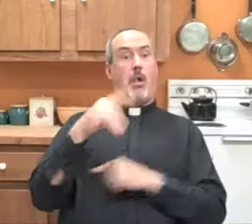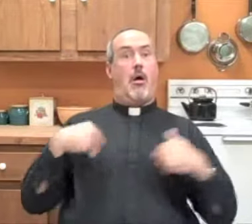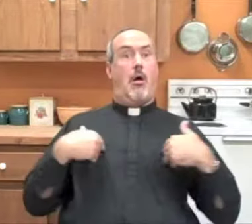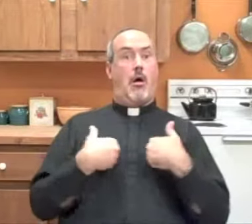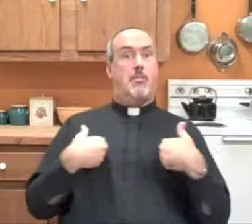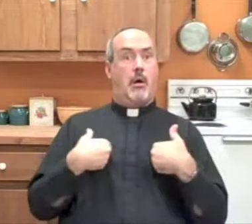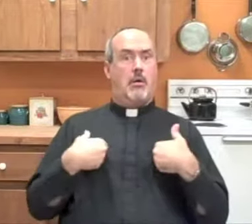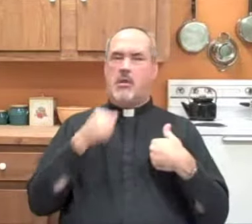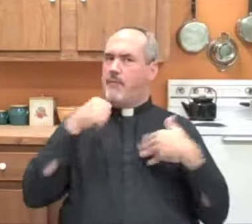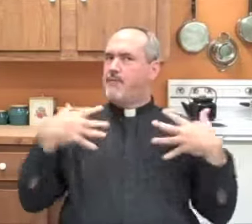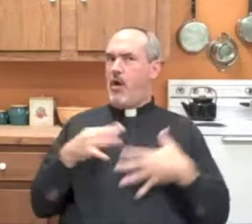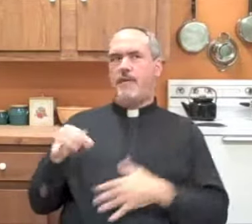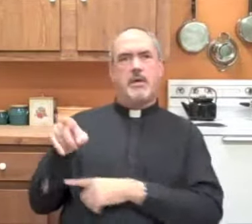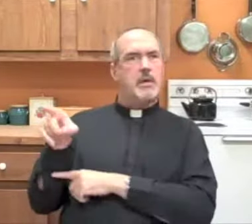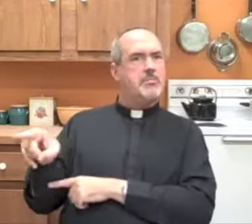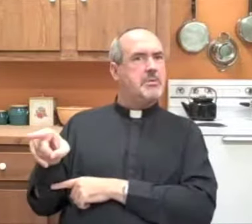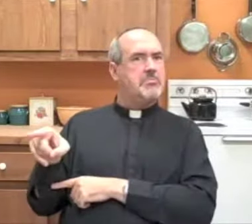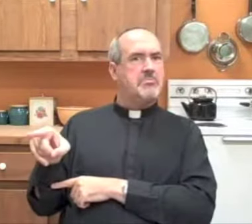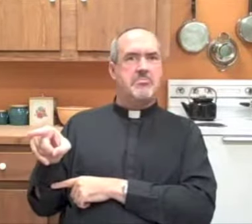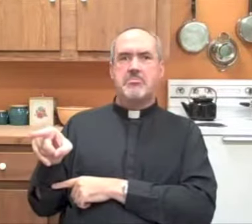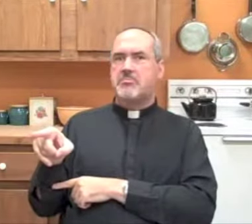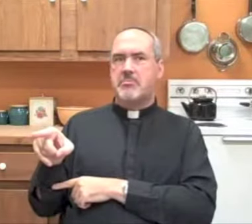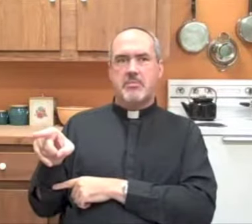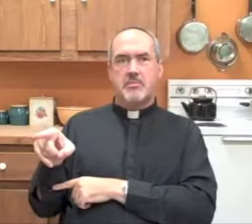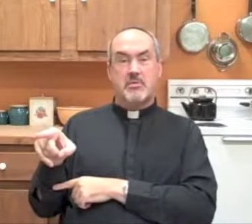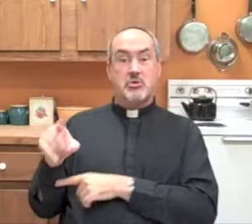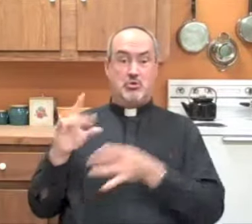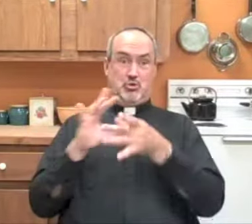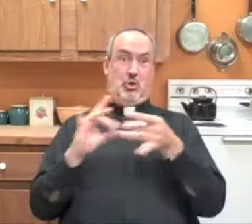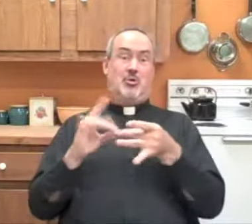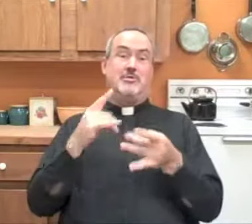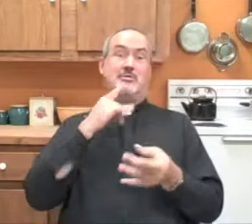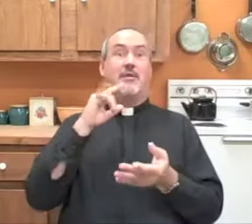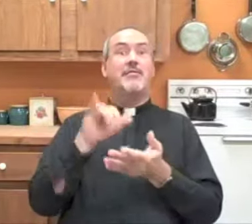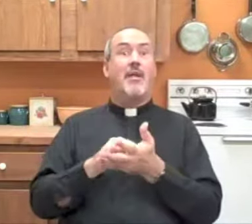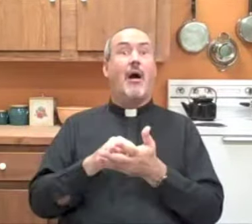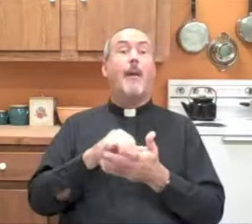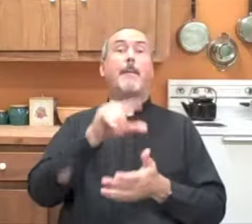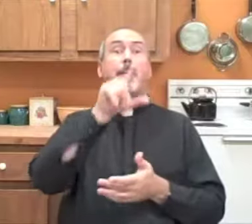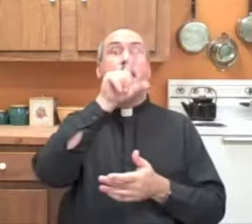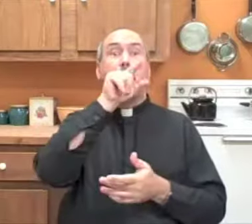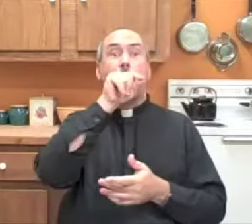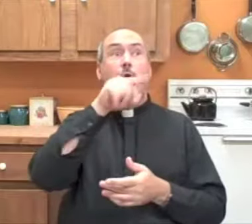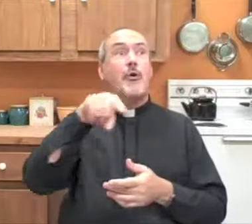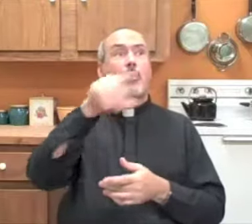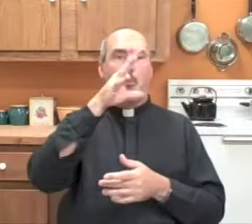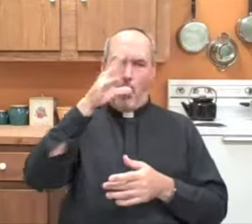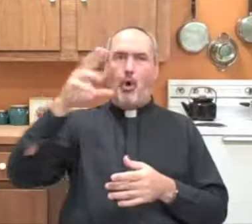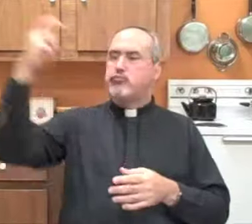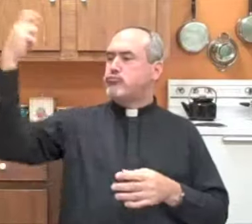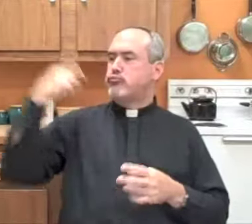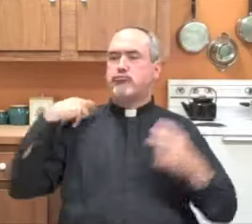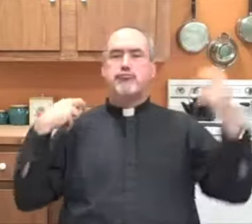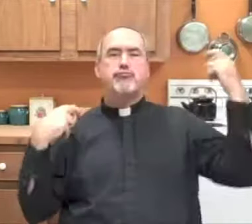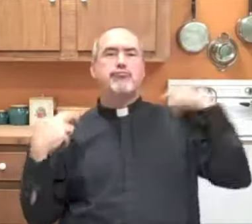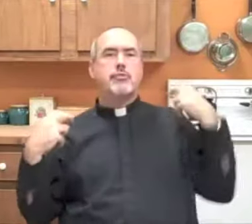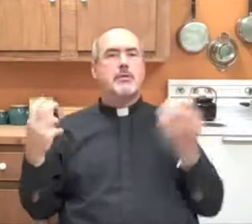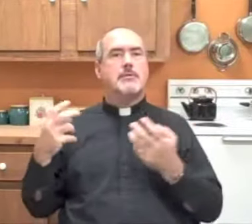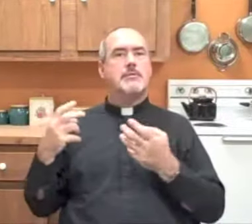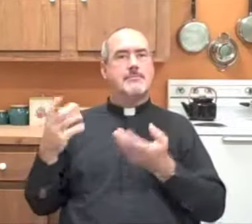And it seemed that even wild animals were not afraid of him. The story says that the birds would